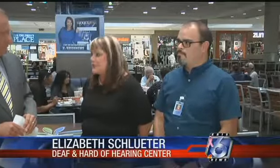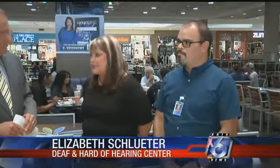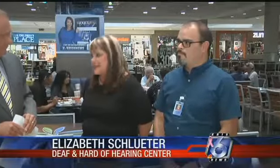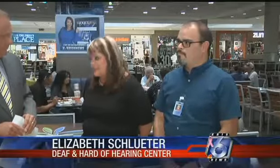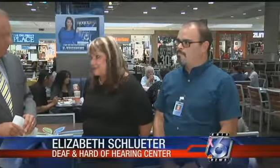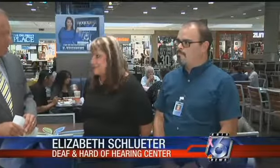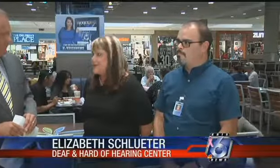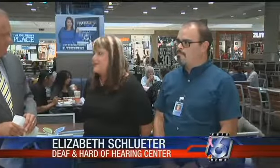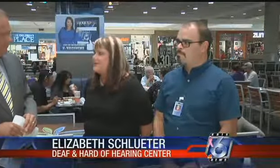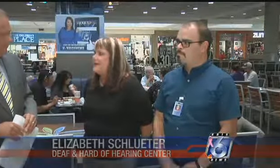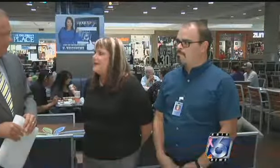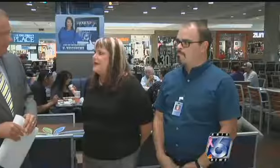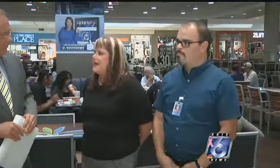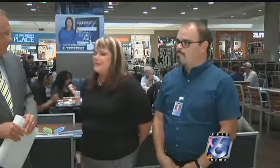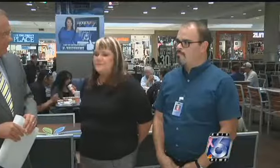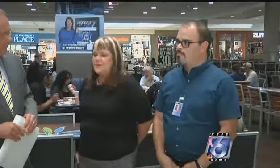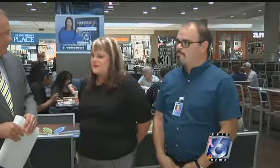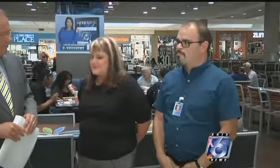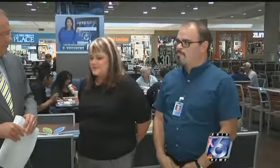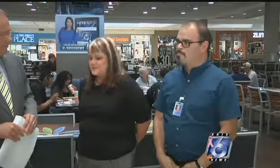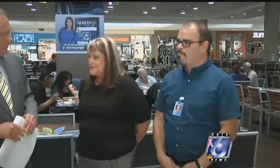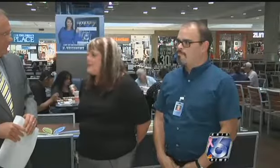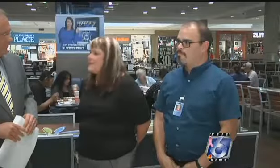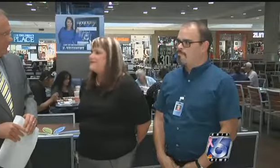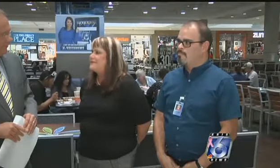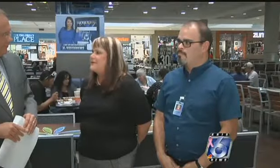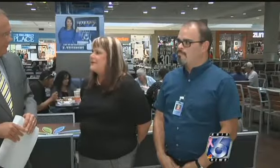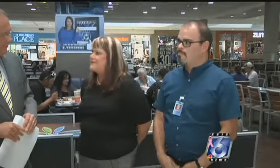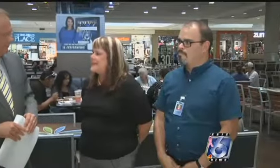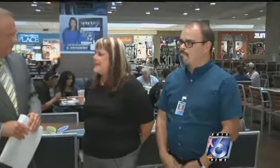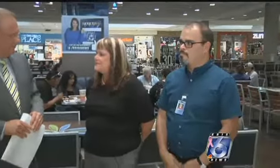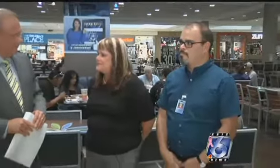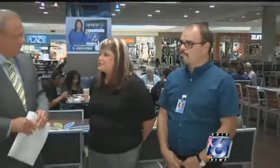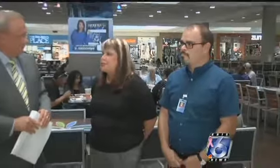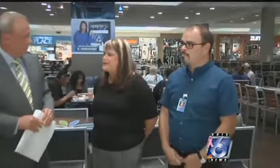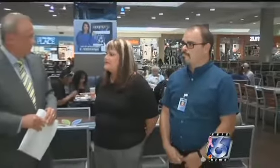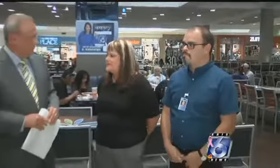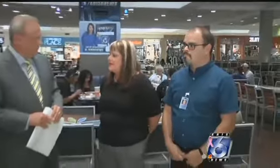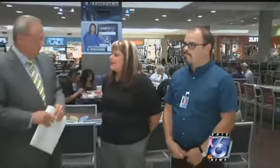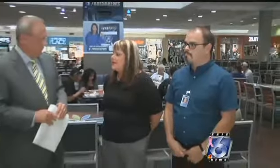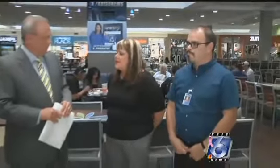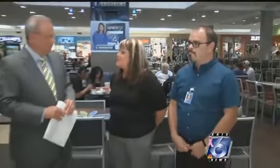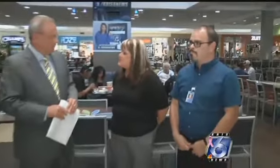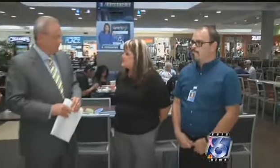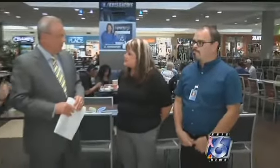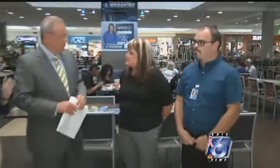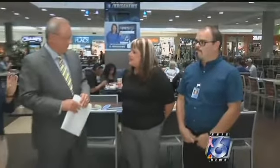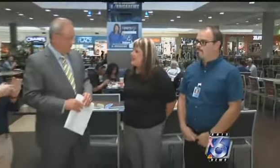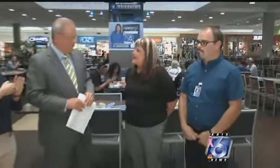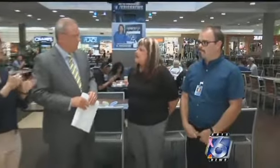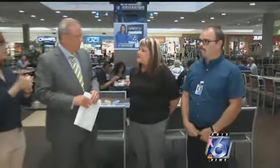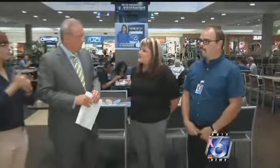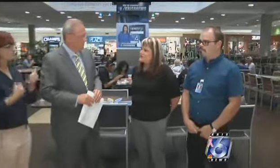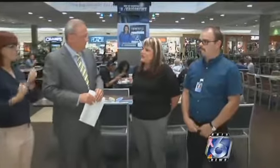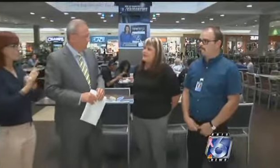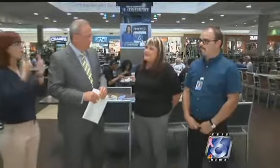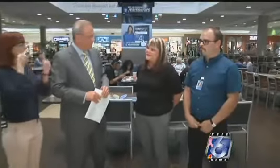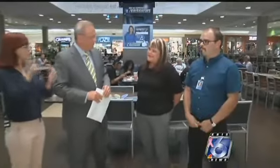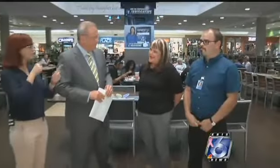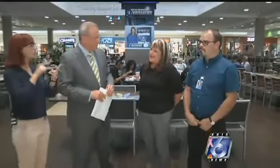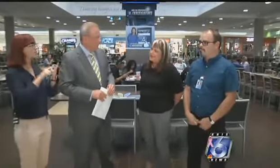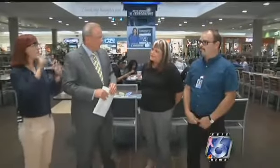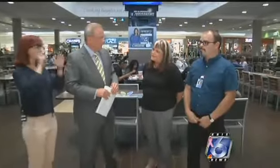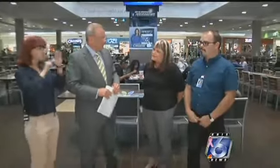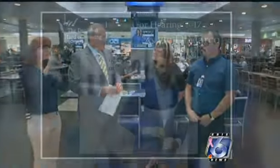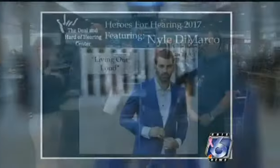have over 20 tables. So we just hope everyone comes out and joins in our mission and our vision and